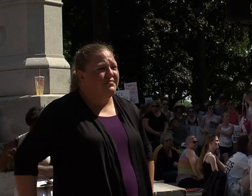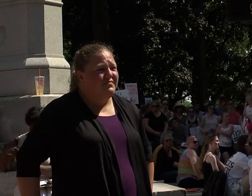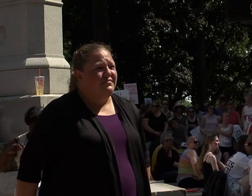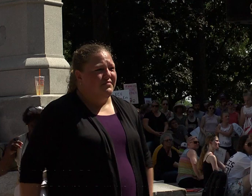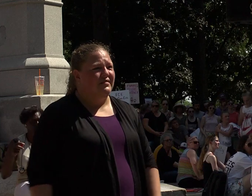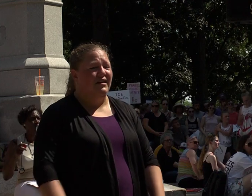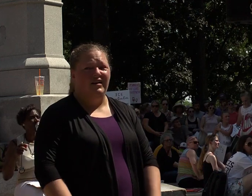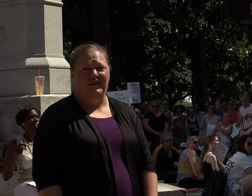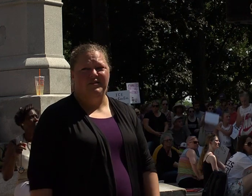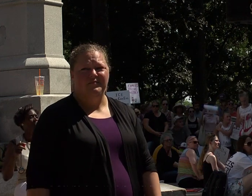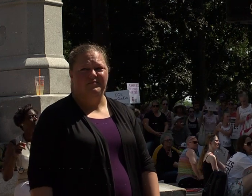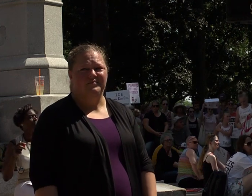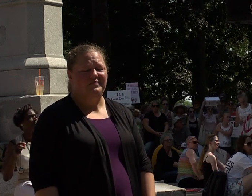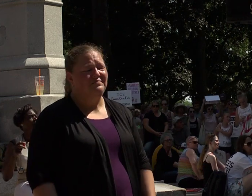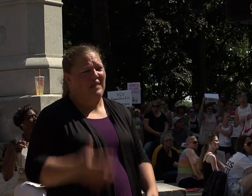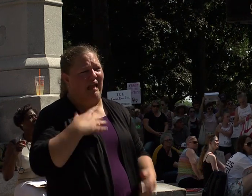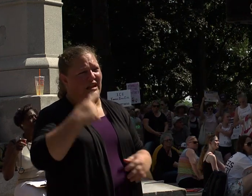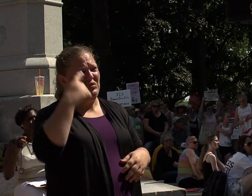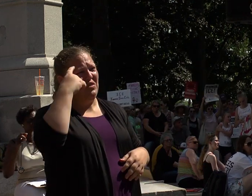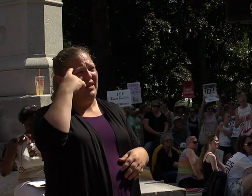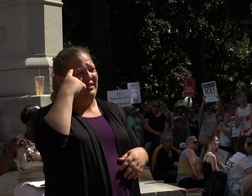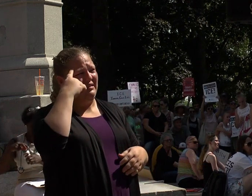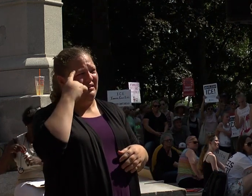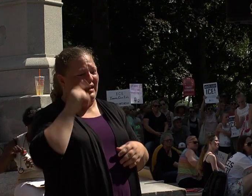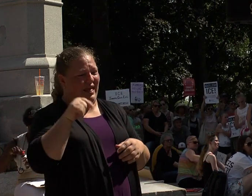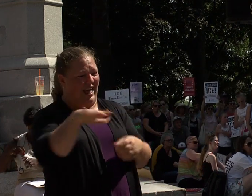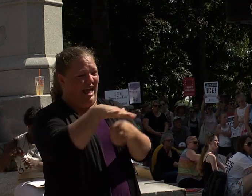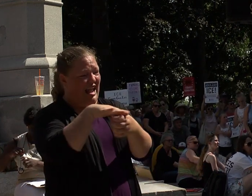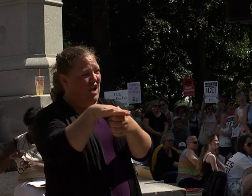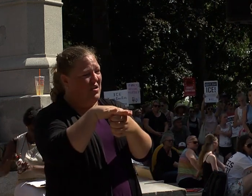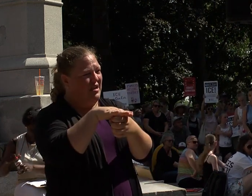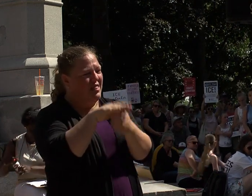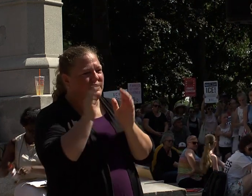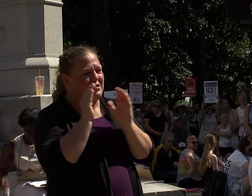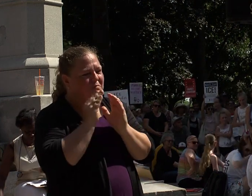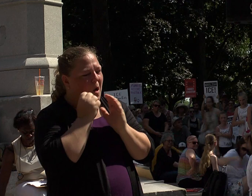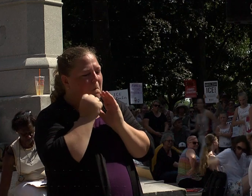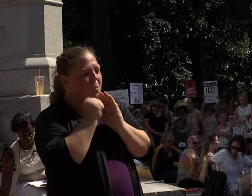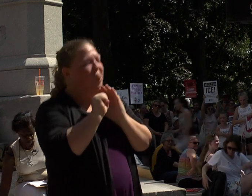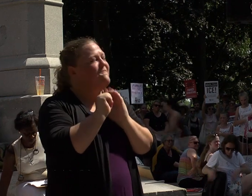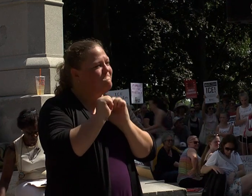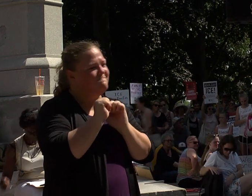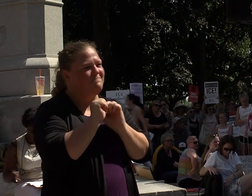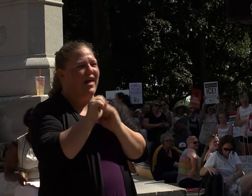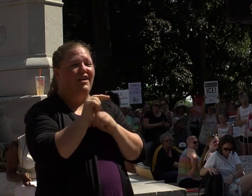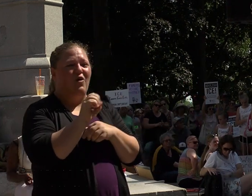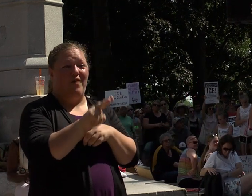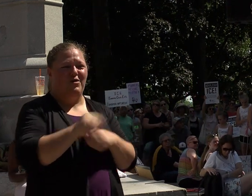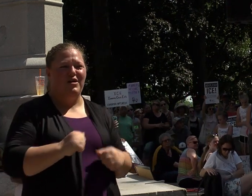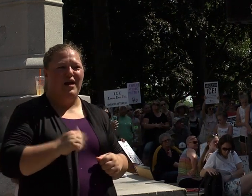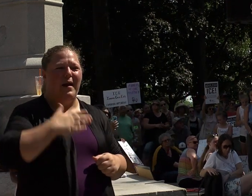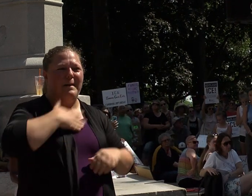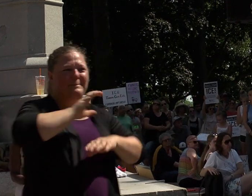I like to think there's a small revolution brewing out that way where I work in November my church